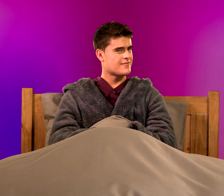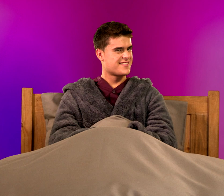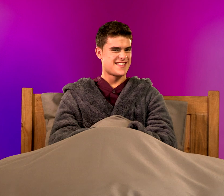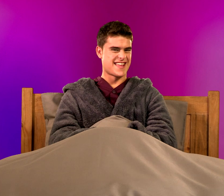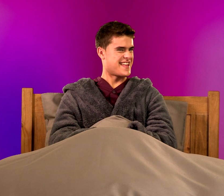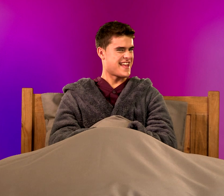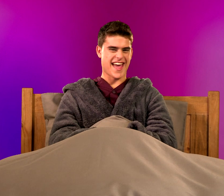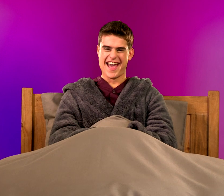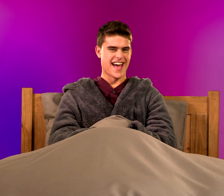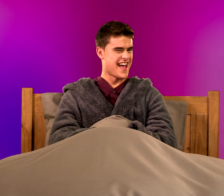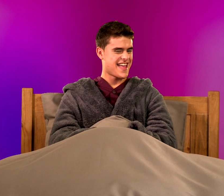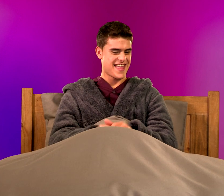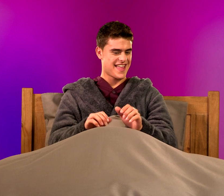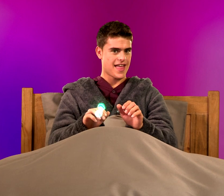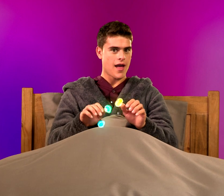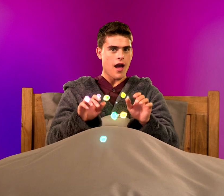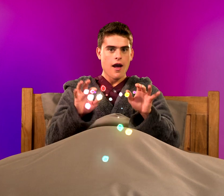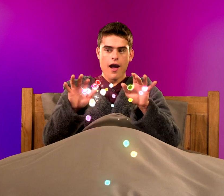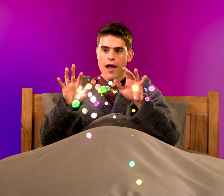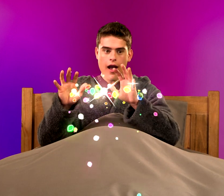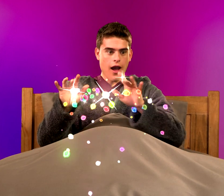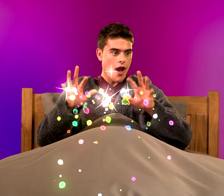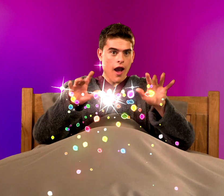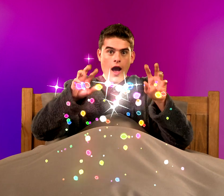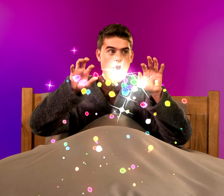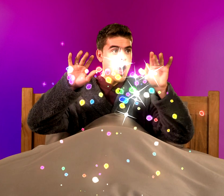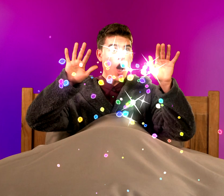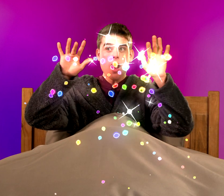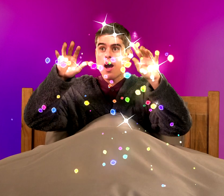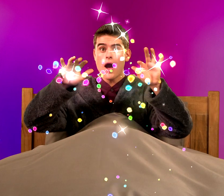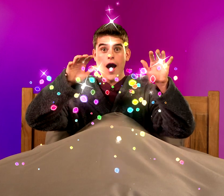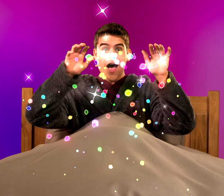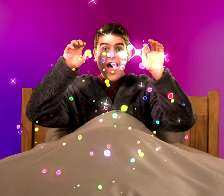Nah, maybe not. Oh, look at what my hands can do.